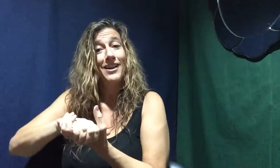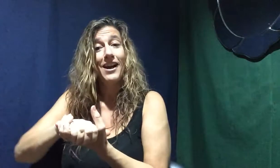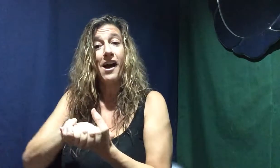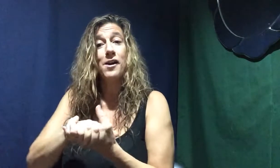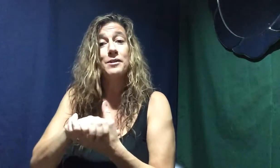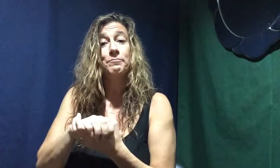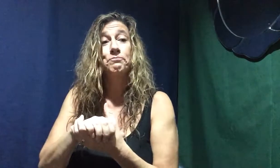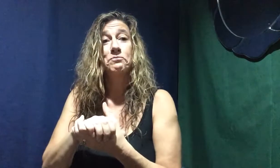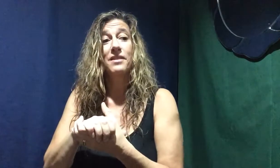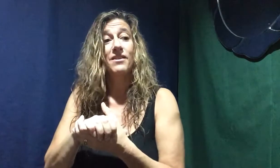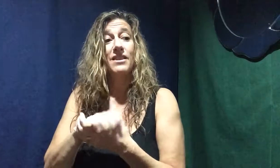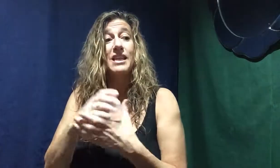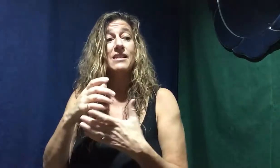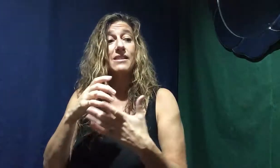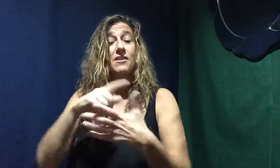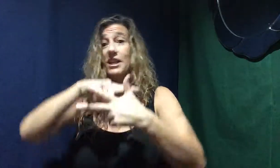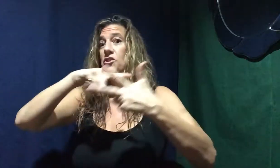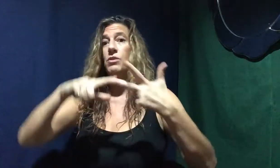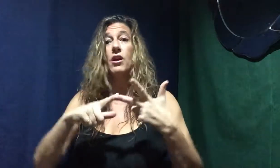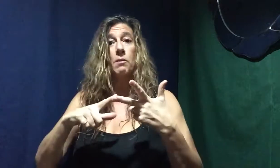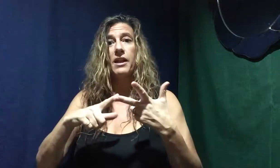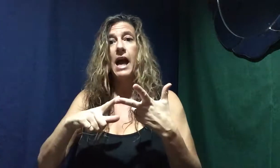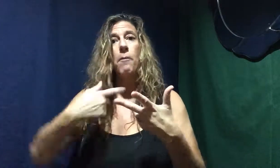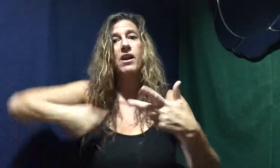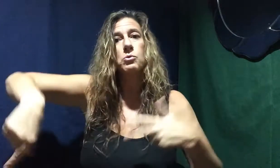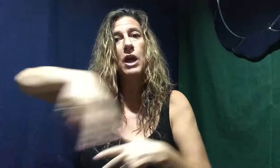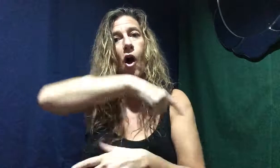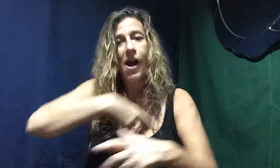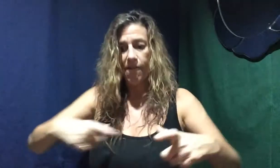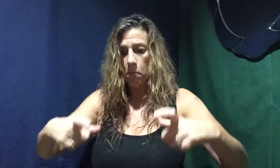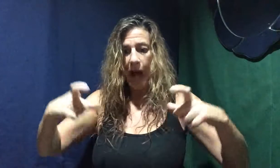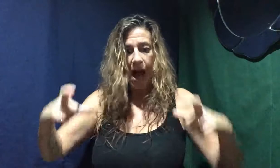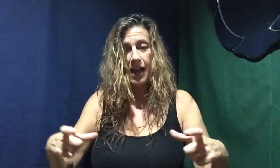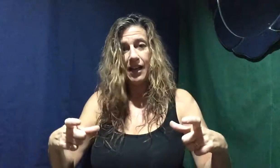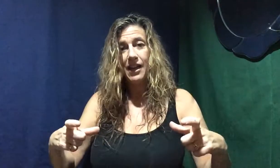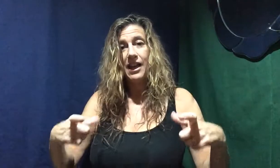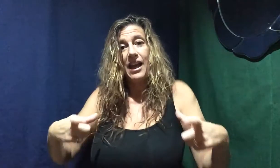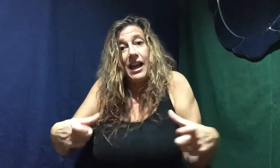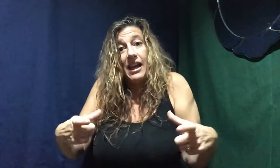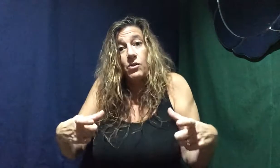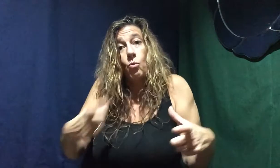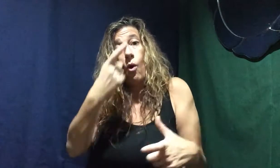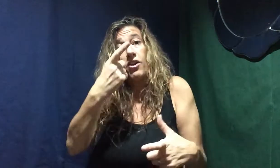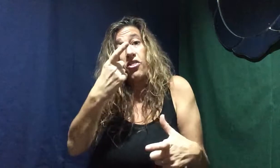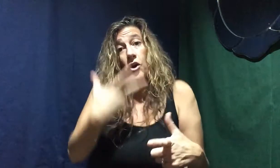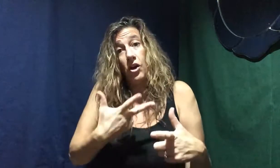um, these, these three are going to play out because we all have a pie. And one third